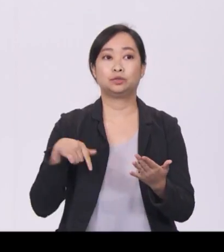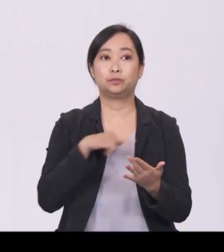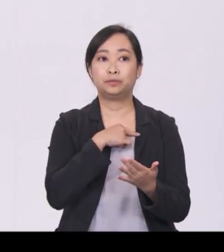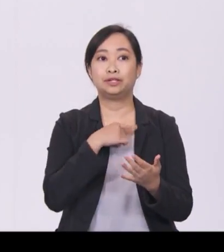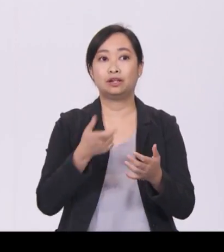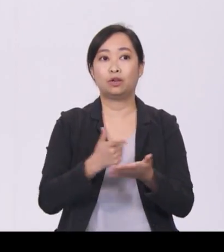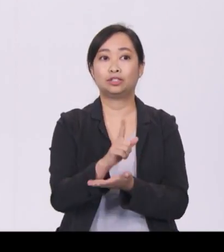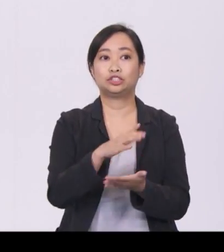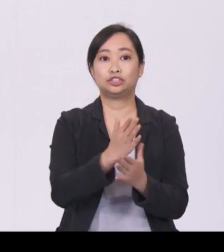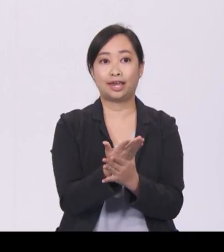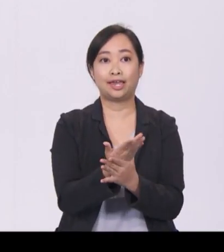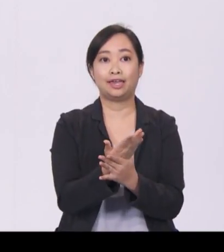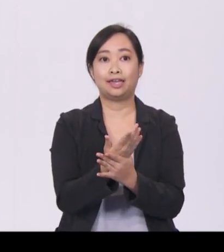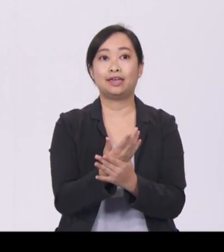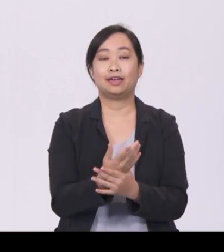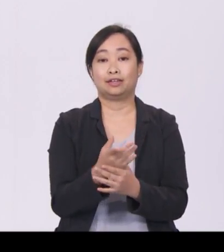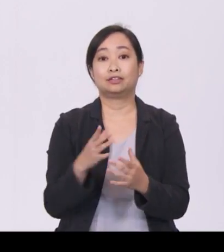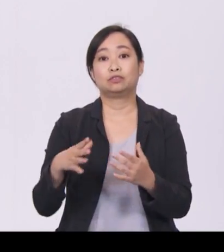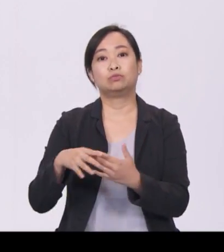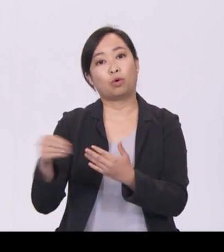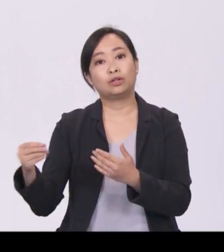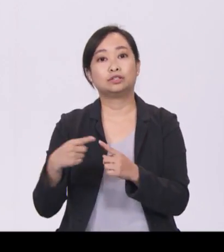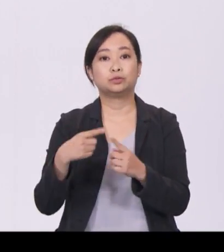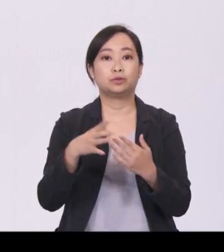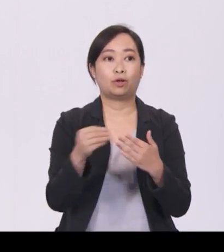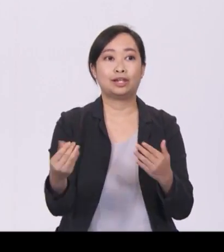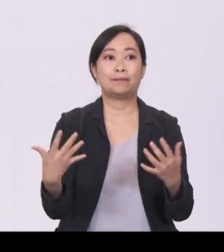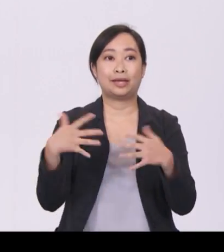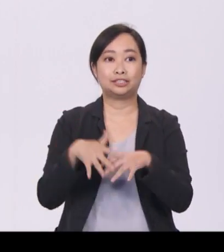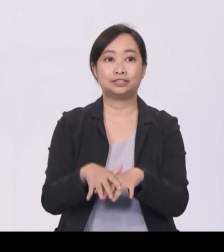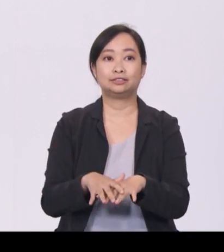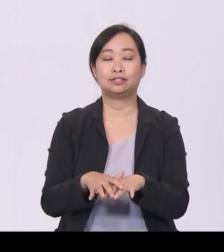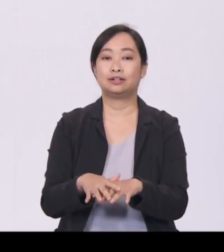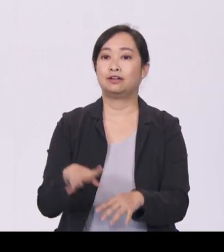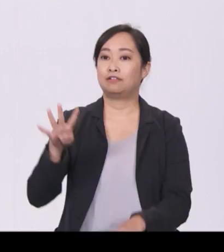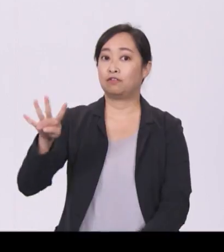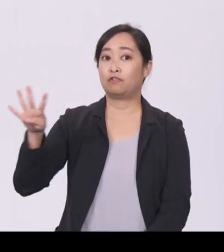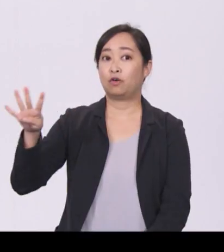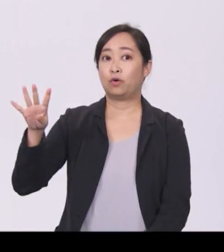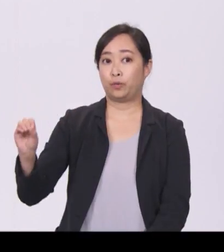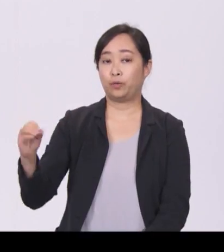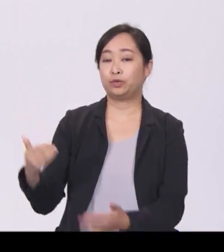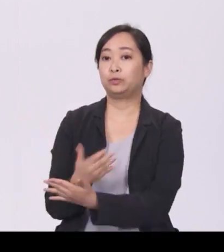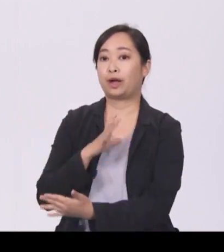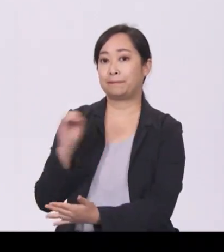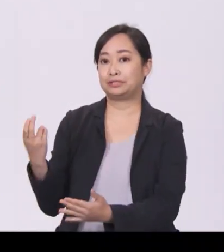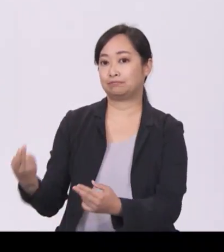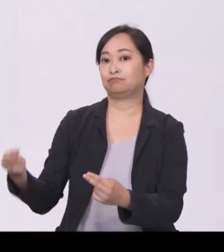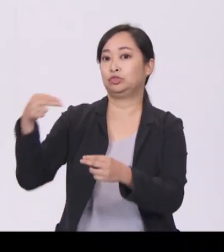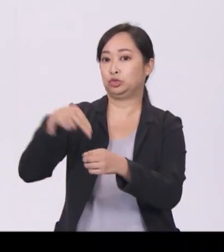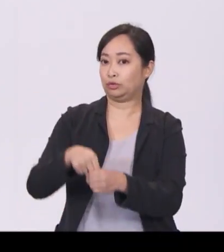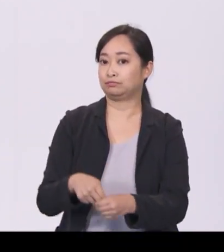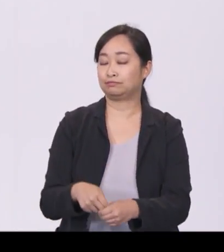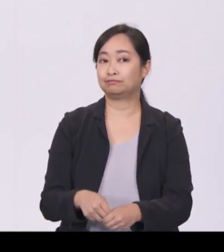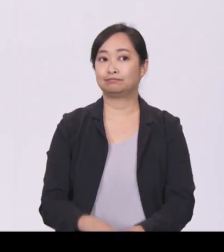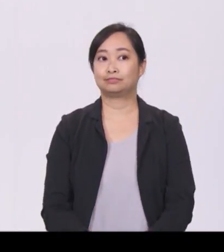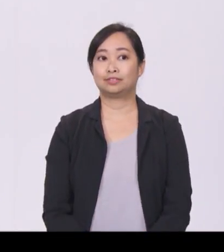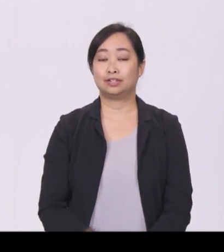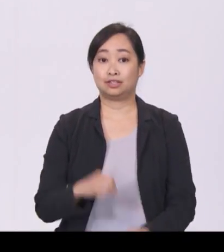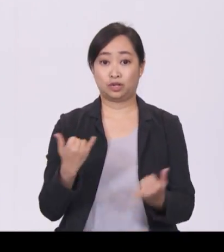more than 440 new companies have come on board. To encourage more companies to support Share,